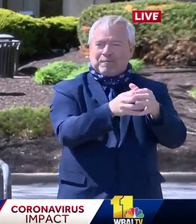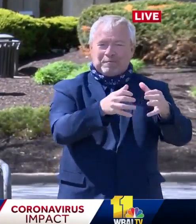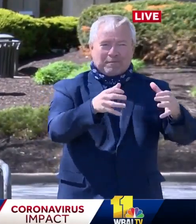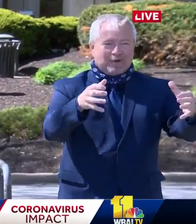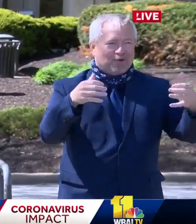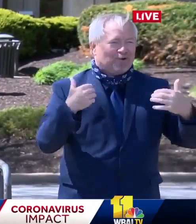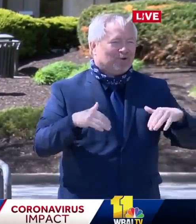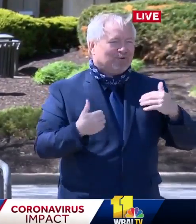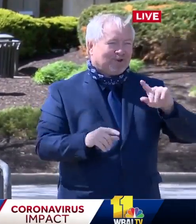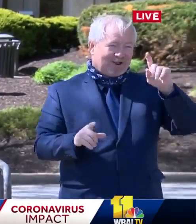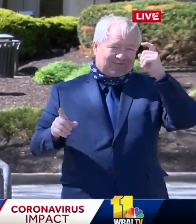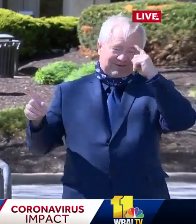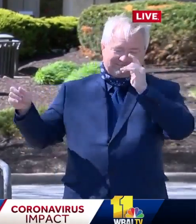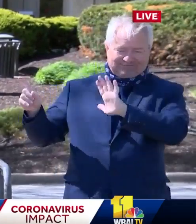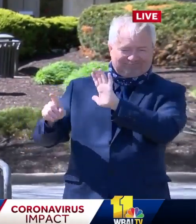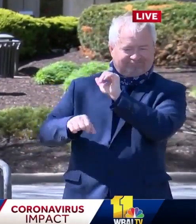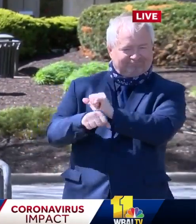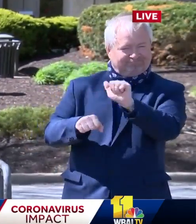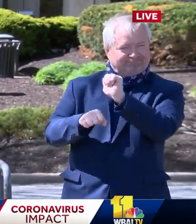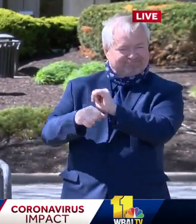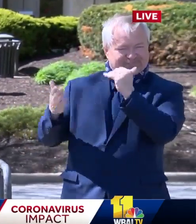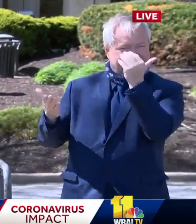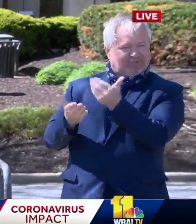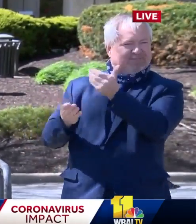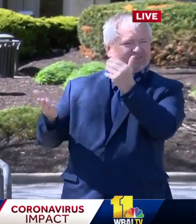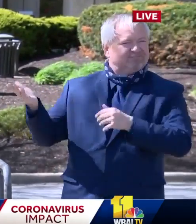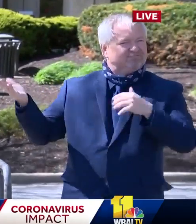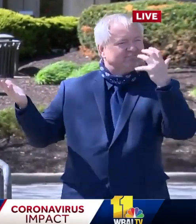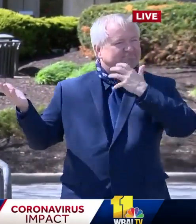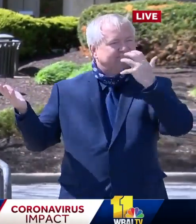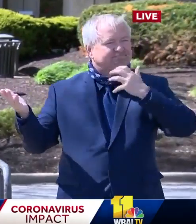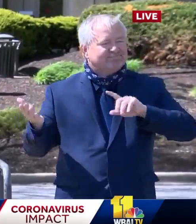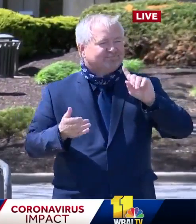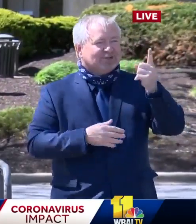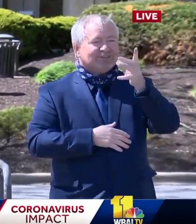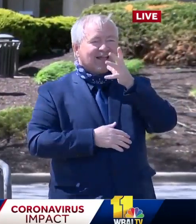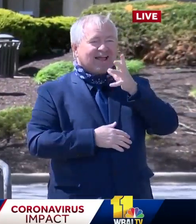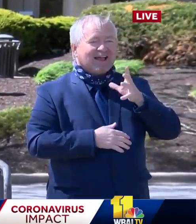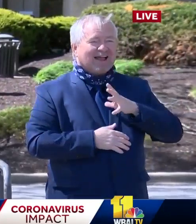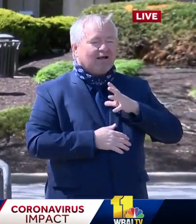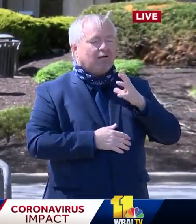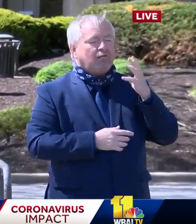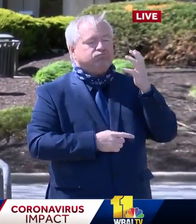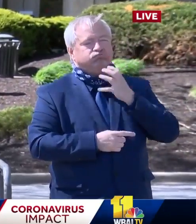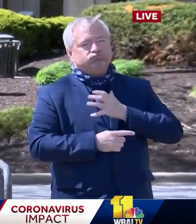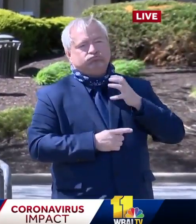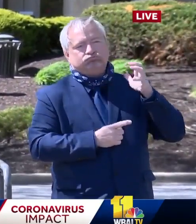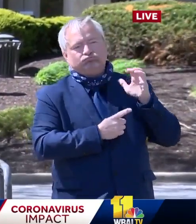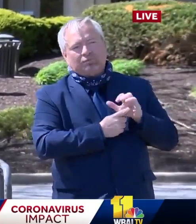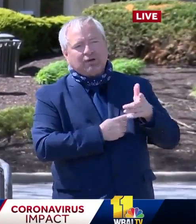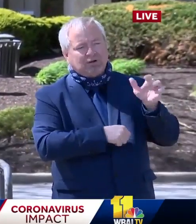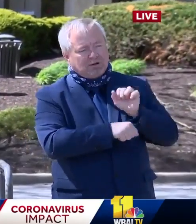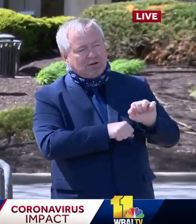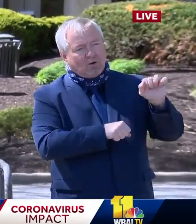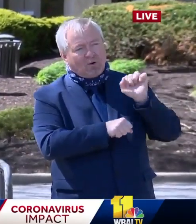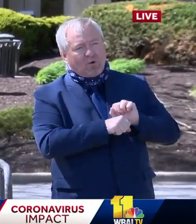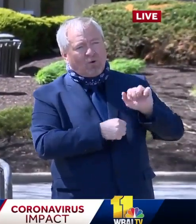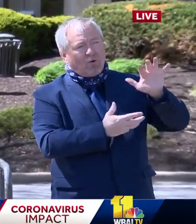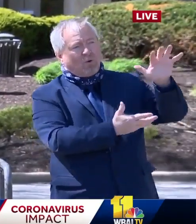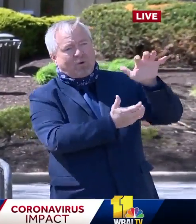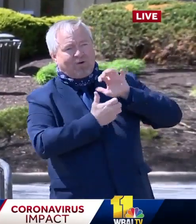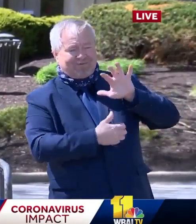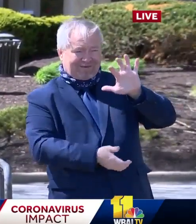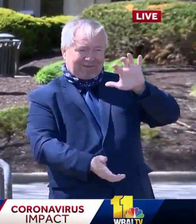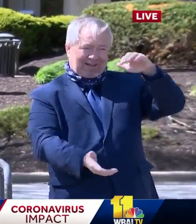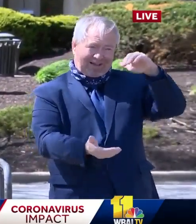of the governor and also to say our first lady, uh, who is amazing as well. We want to thank her also, uh, for the, for the work that she did in getting